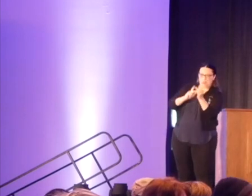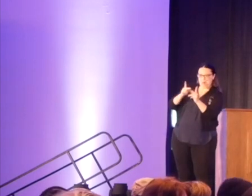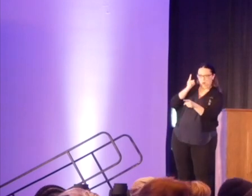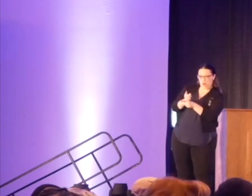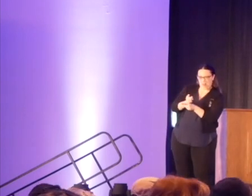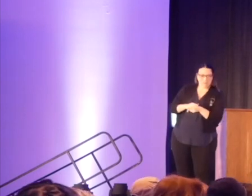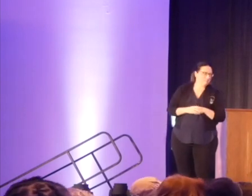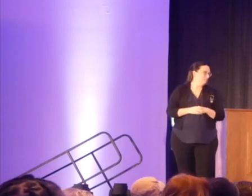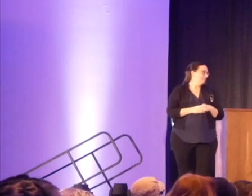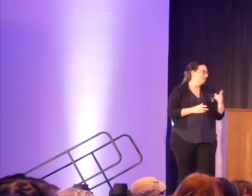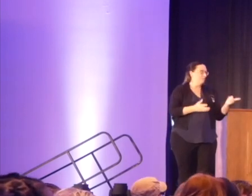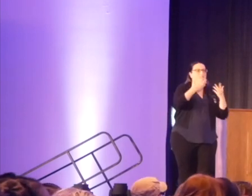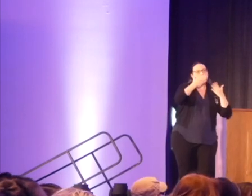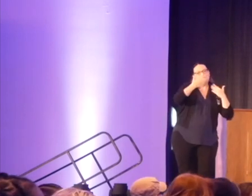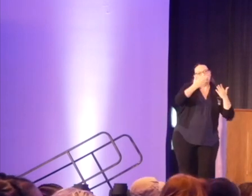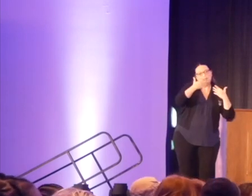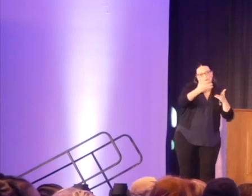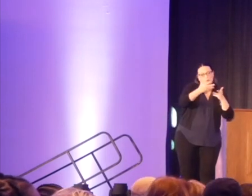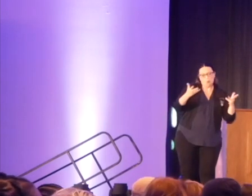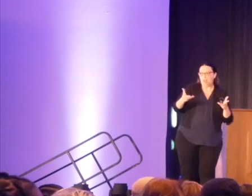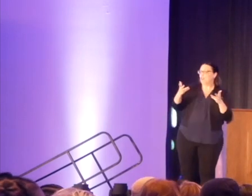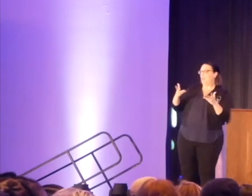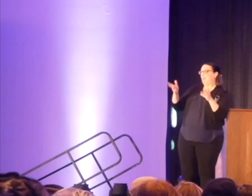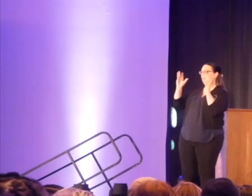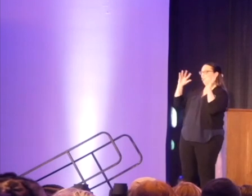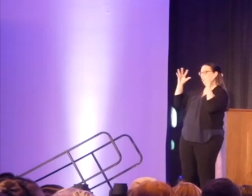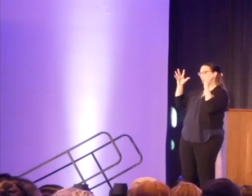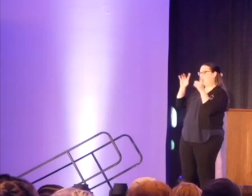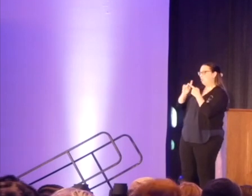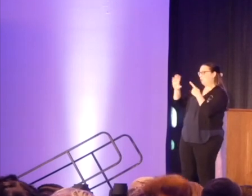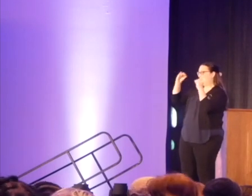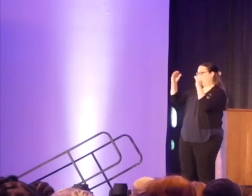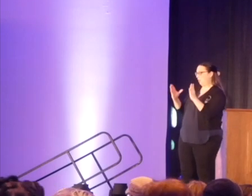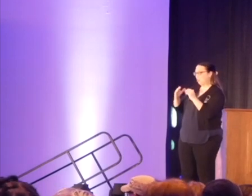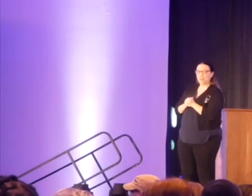to thank you so much. Thank you so much. And shout out to your teacher as well.